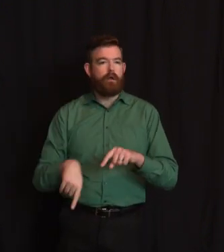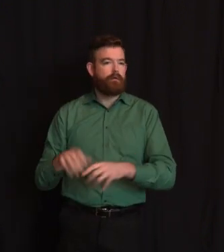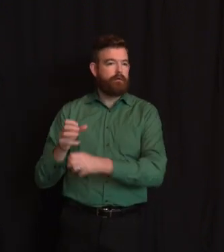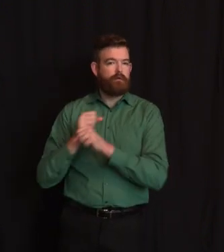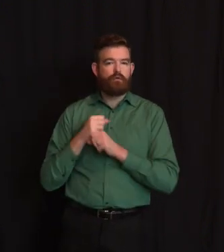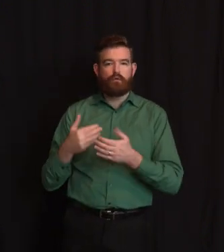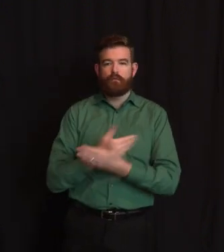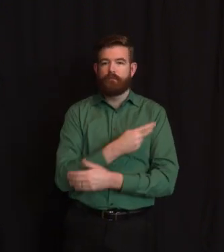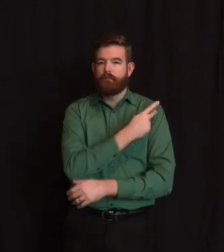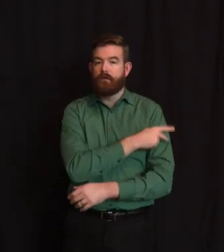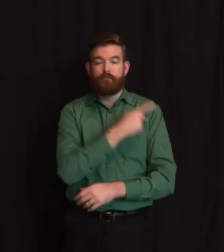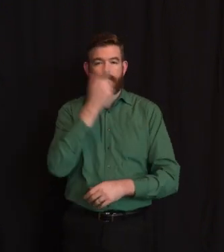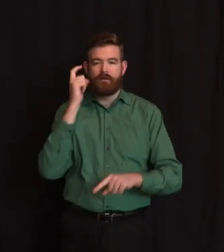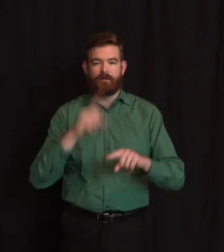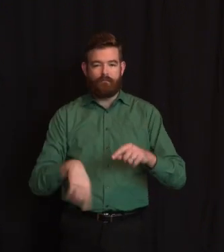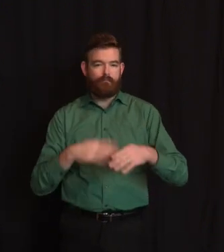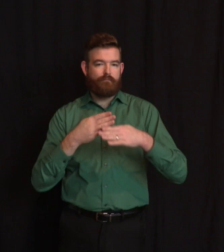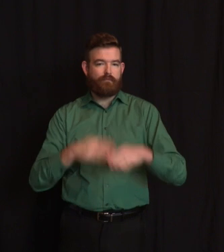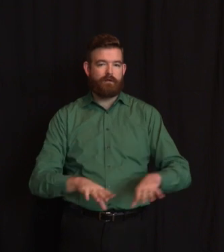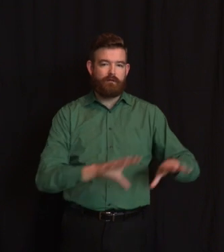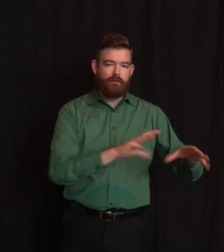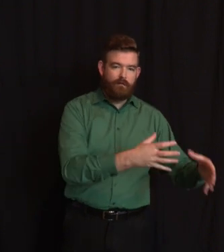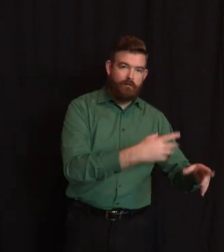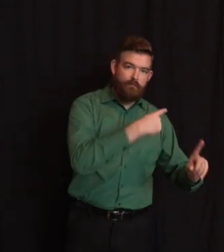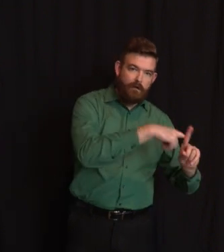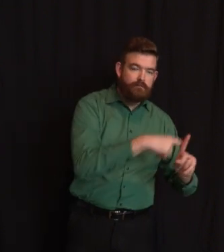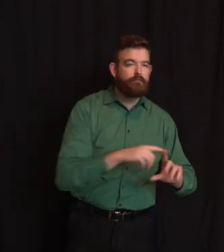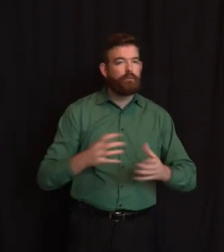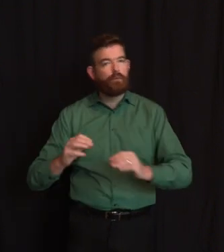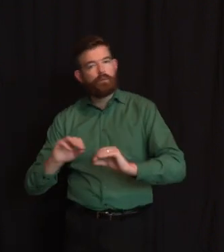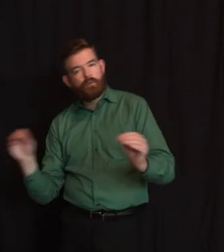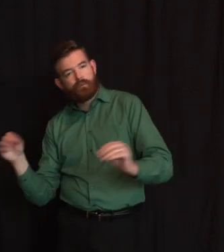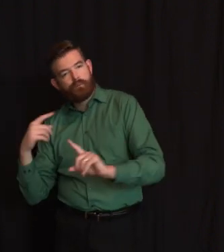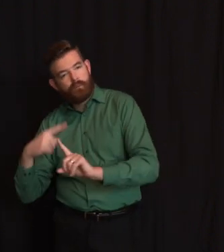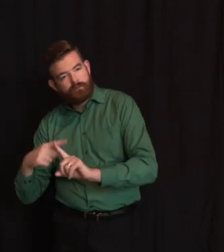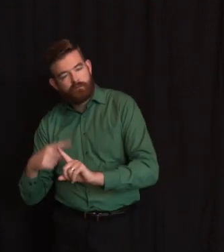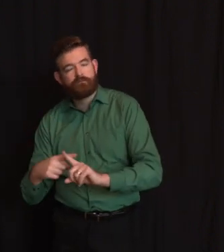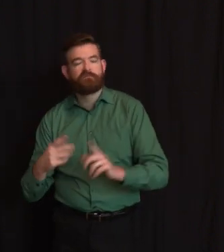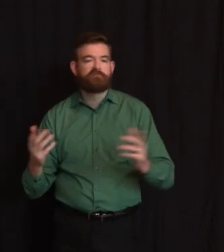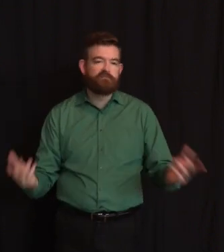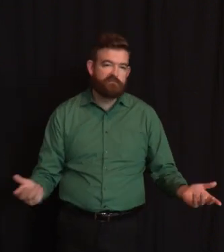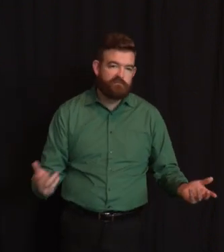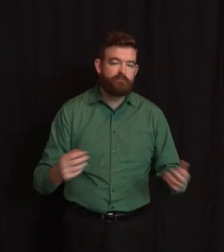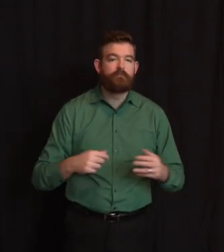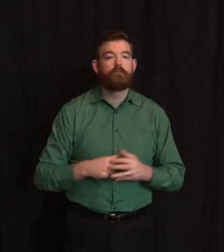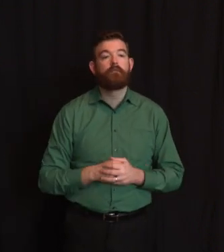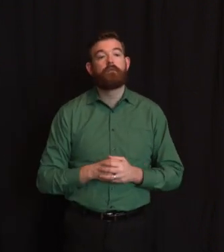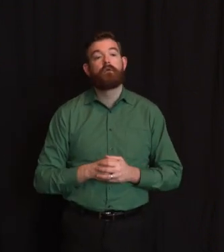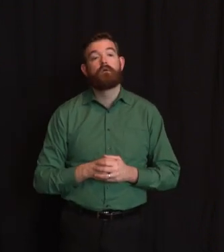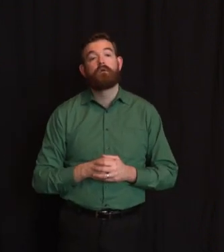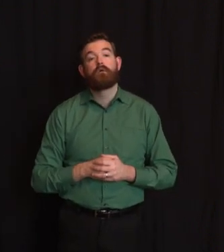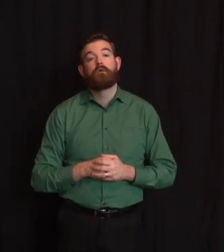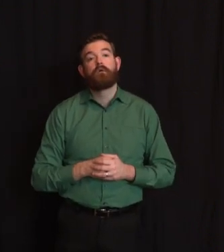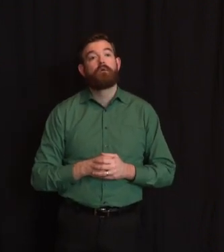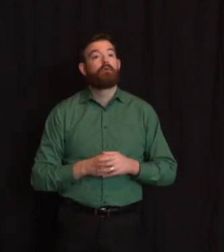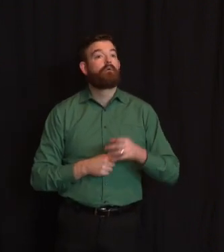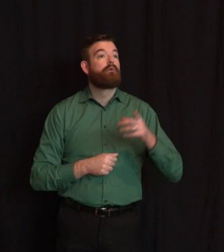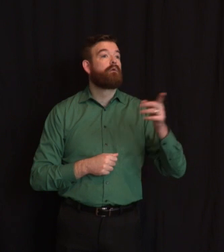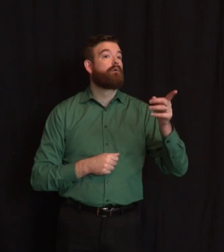them to take care of the activities of daily living, first and foremost of the residents that are there. And that's feeding